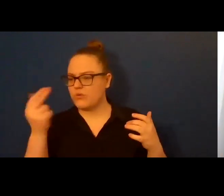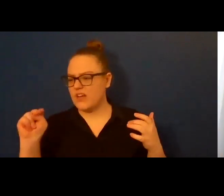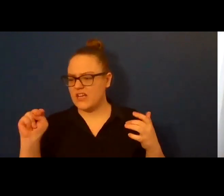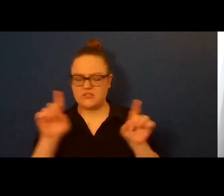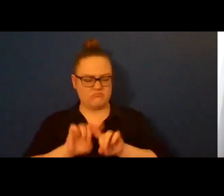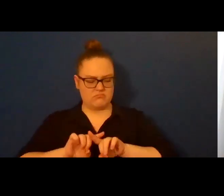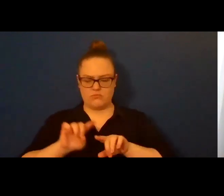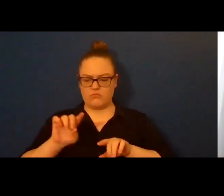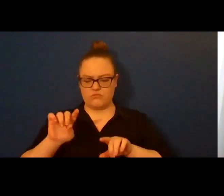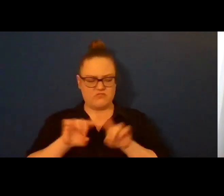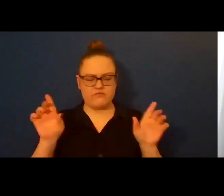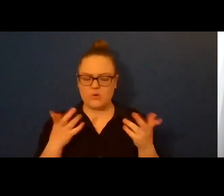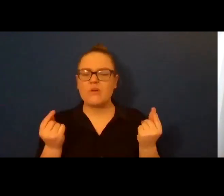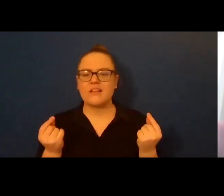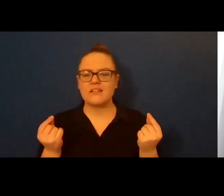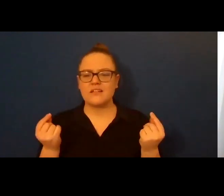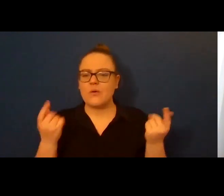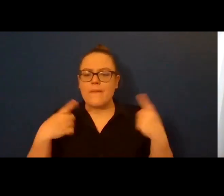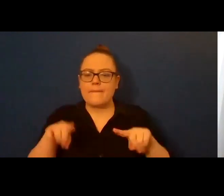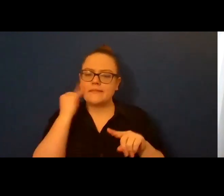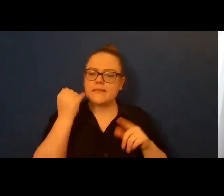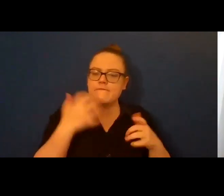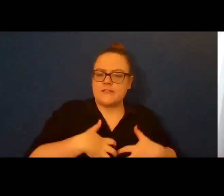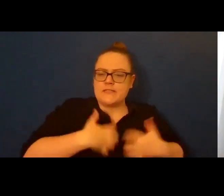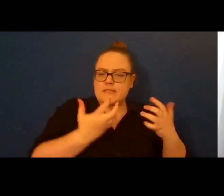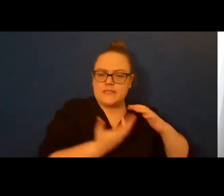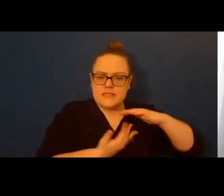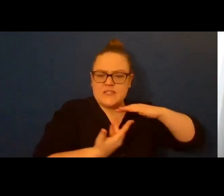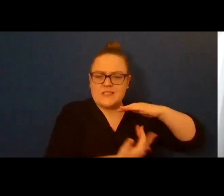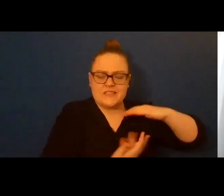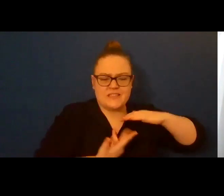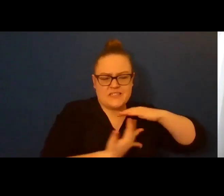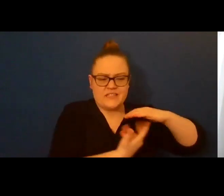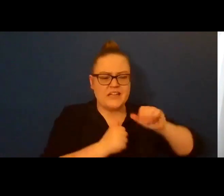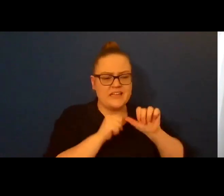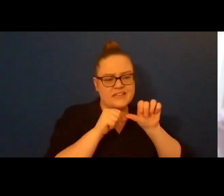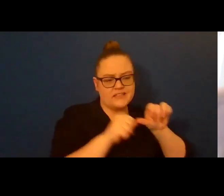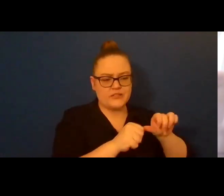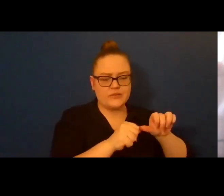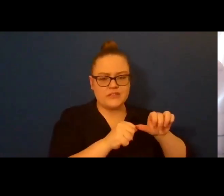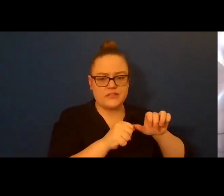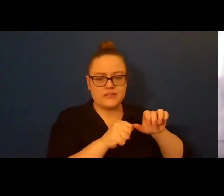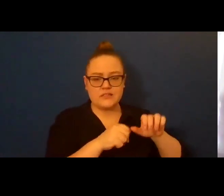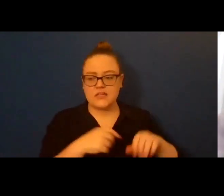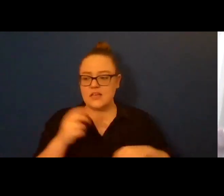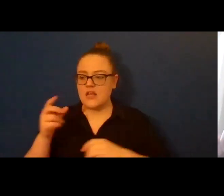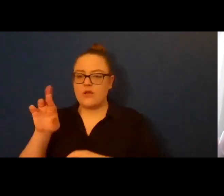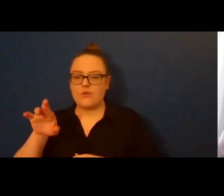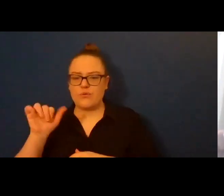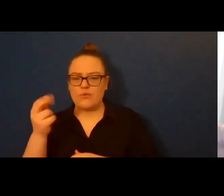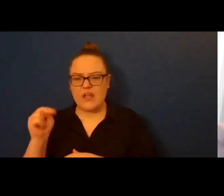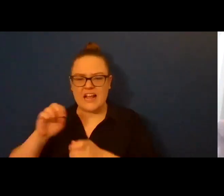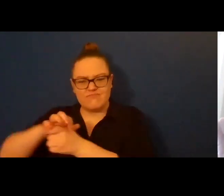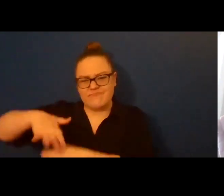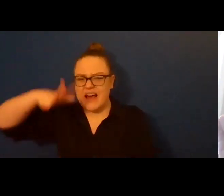we don't listen to our bodies? Picture it like this. If anger is the warning siren, rage is the tornado that shows up